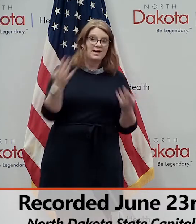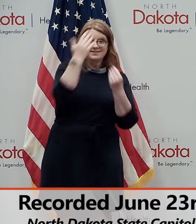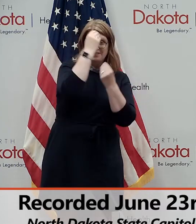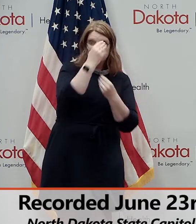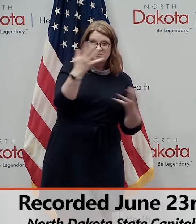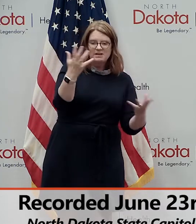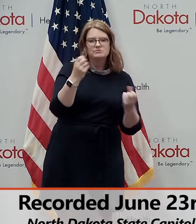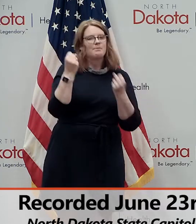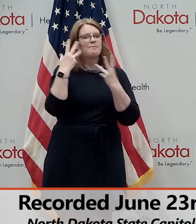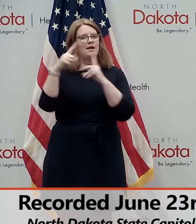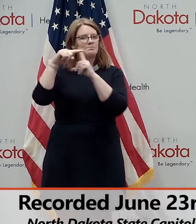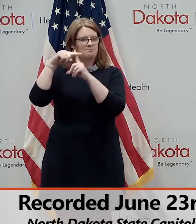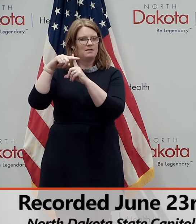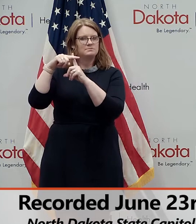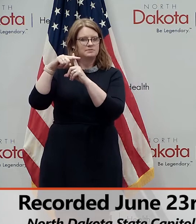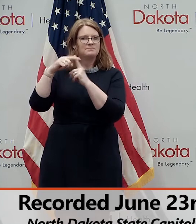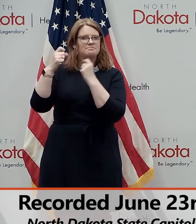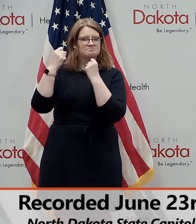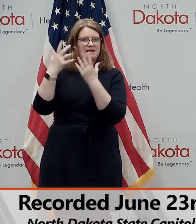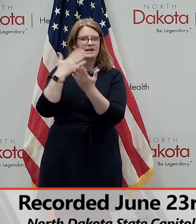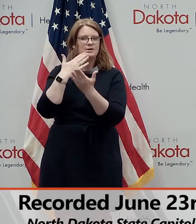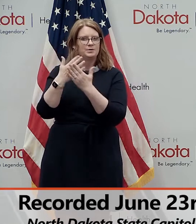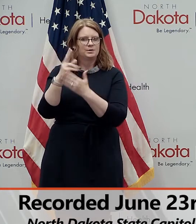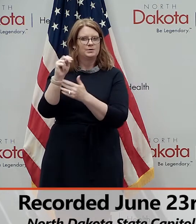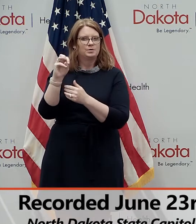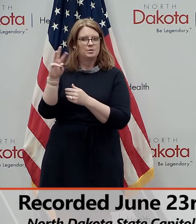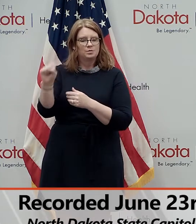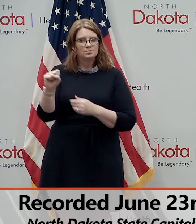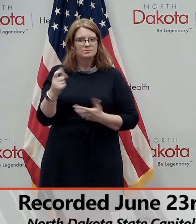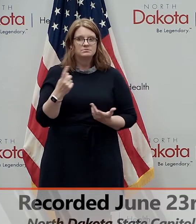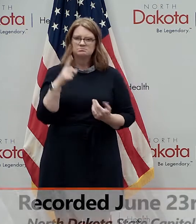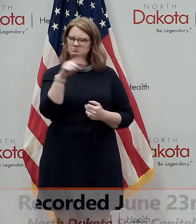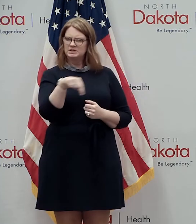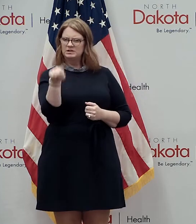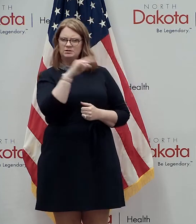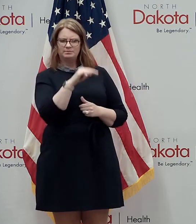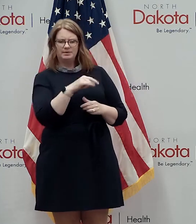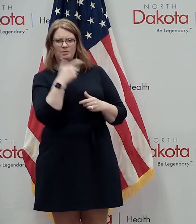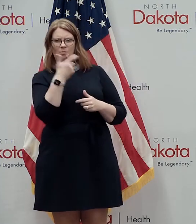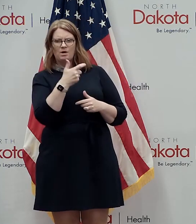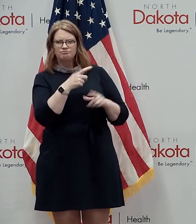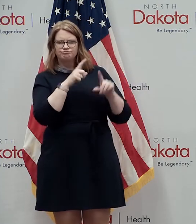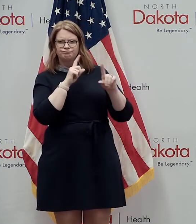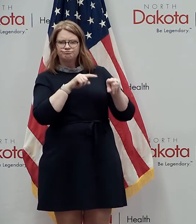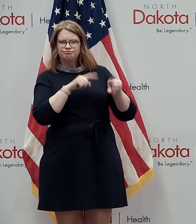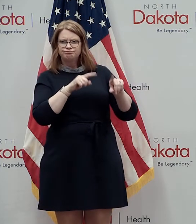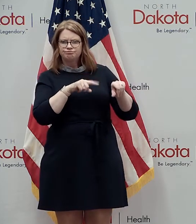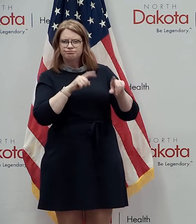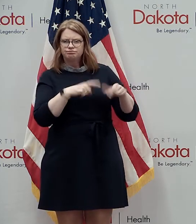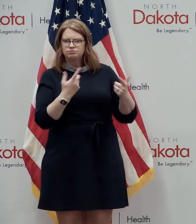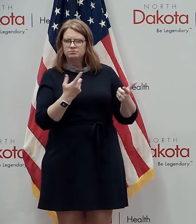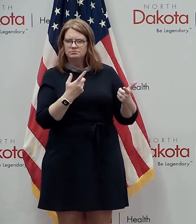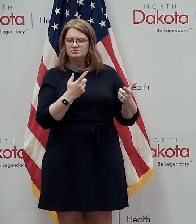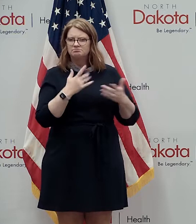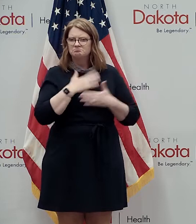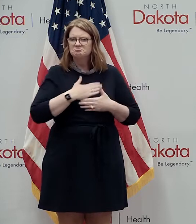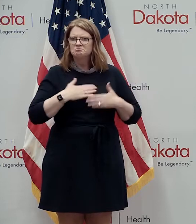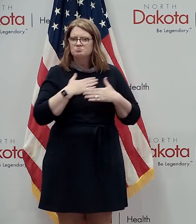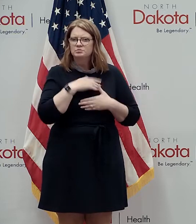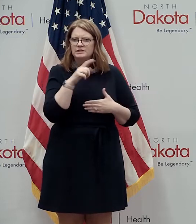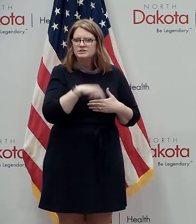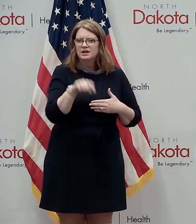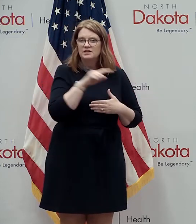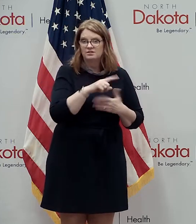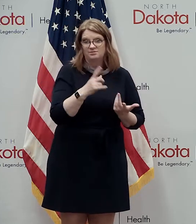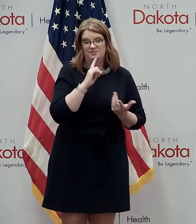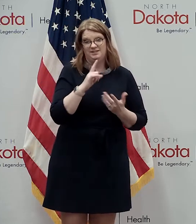information we appreciate those of you that have been tuning in regularly during this entire pandemic going back